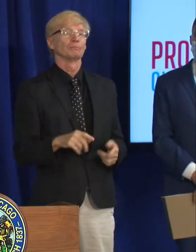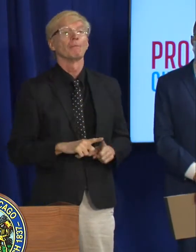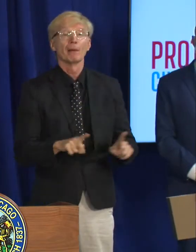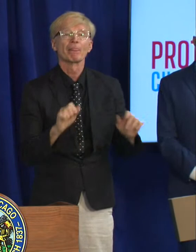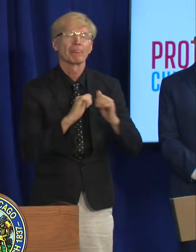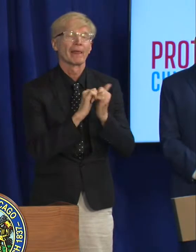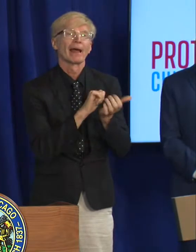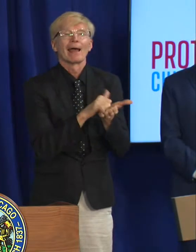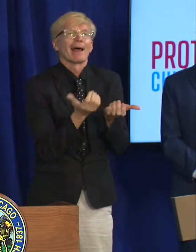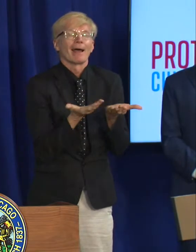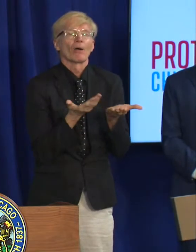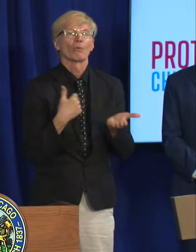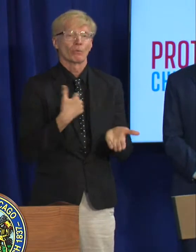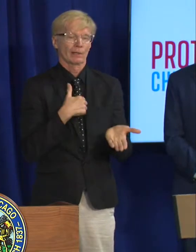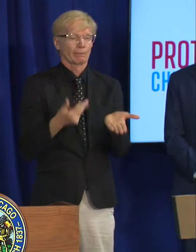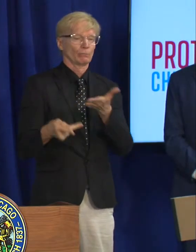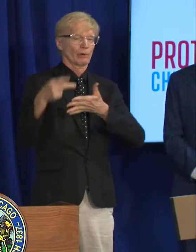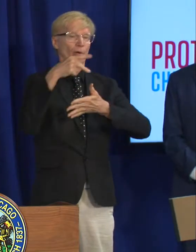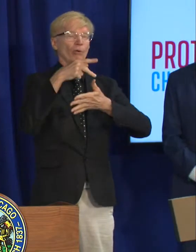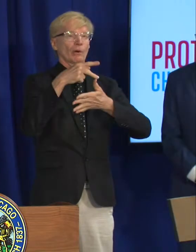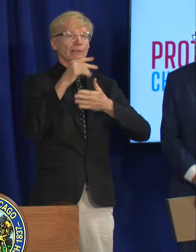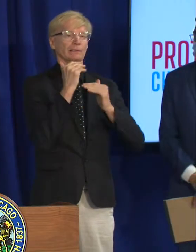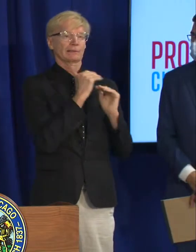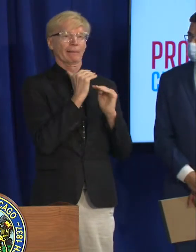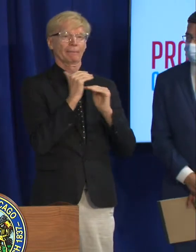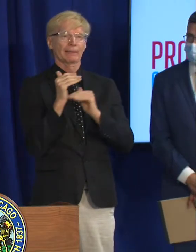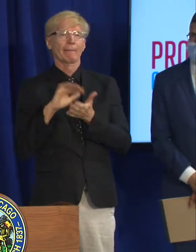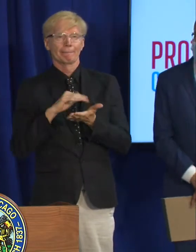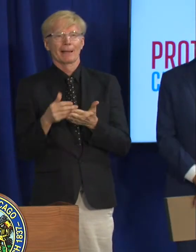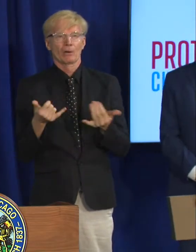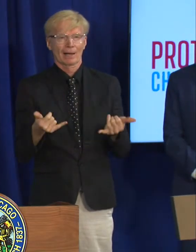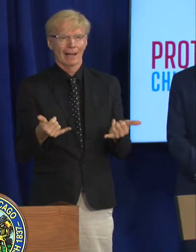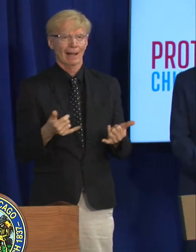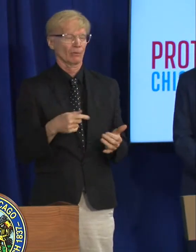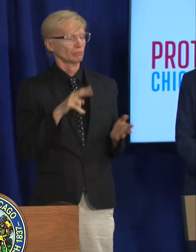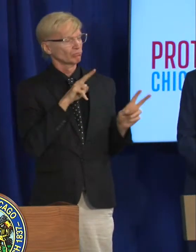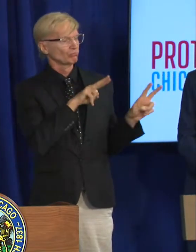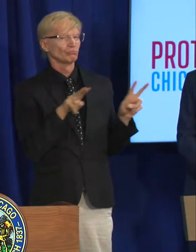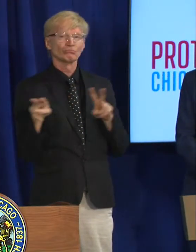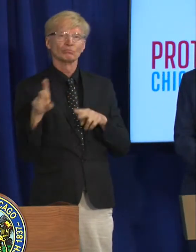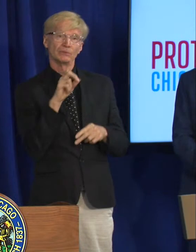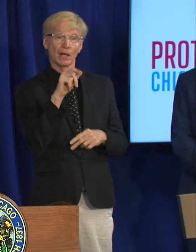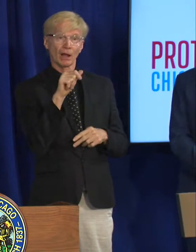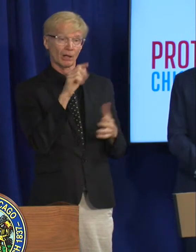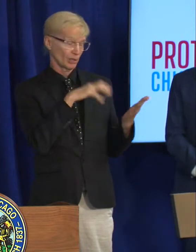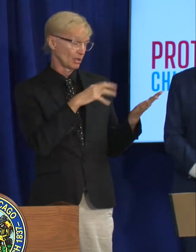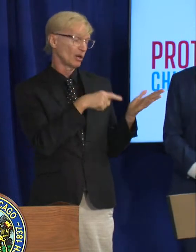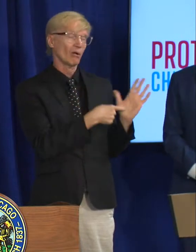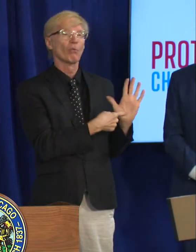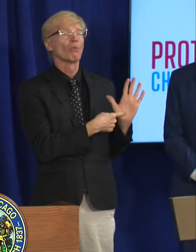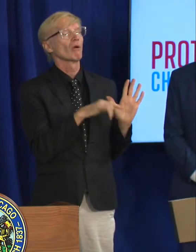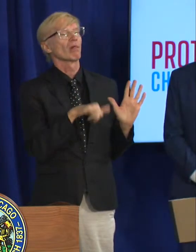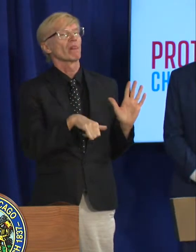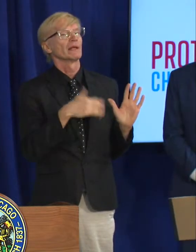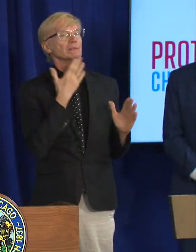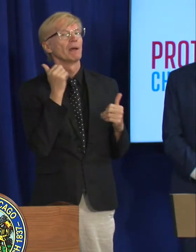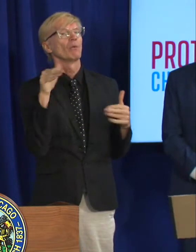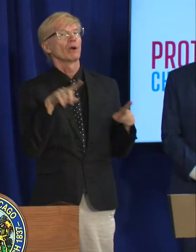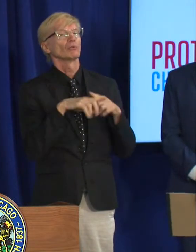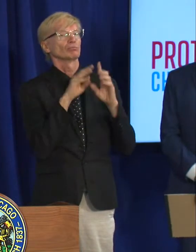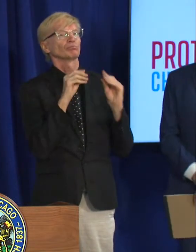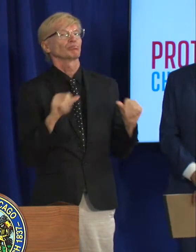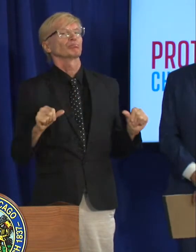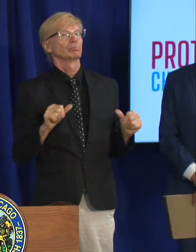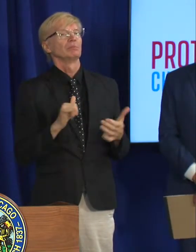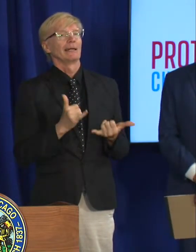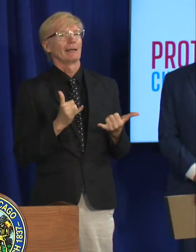of vaccine we've looked at all the data and feel that that is the best way to control this outbreak at